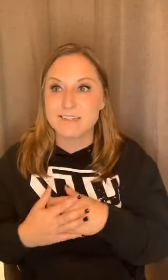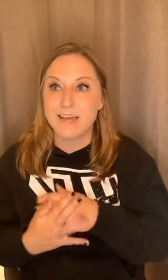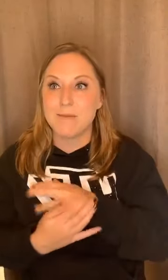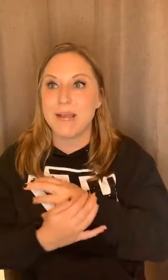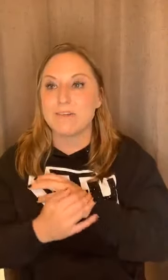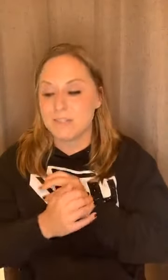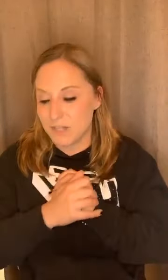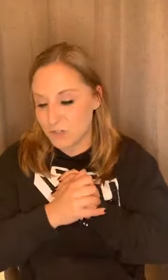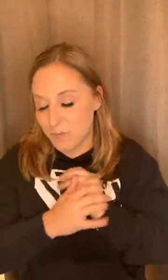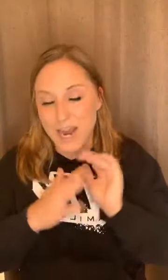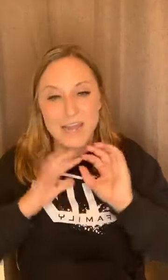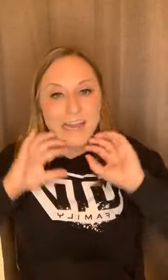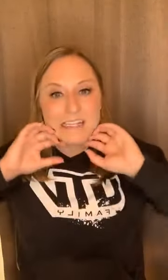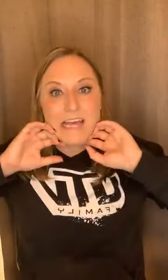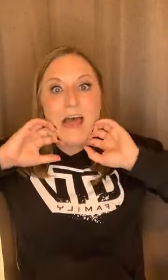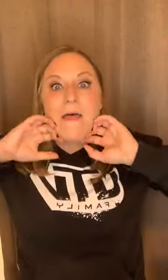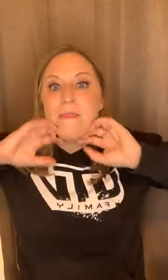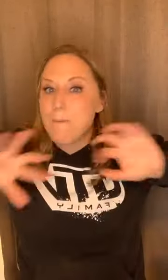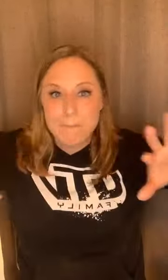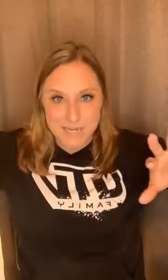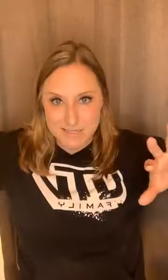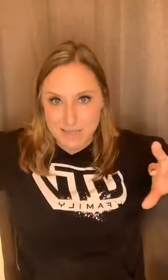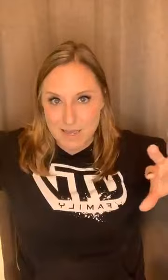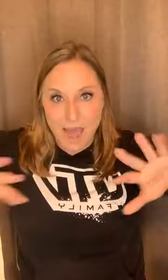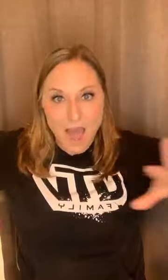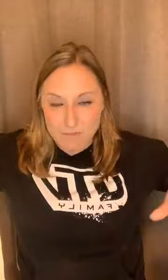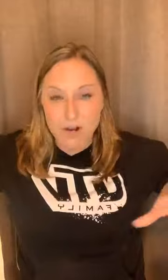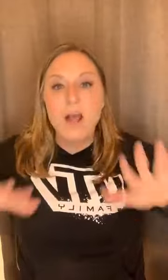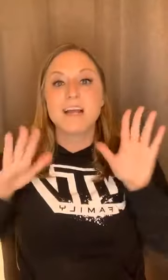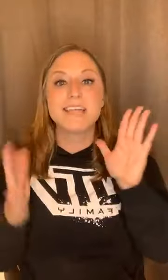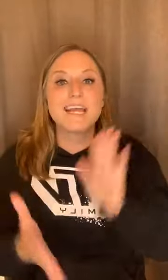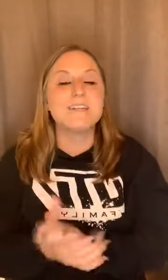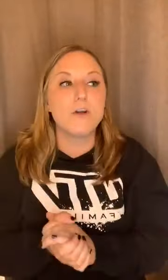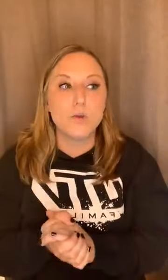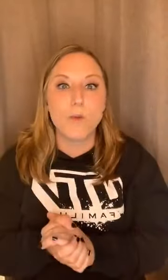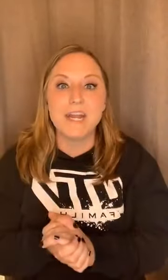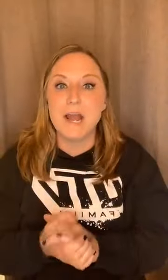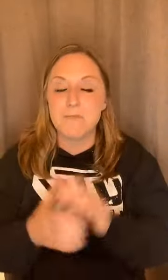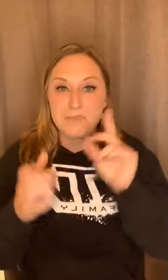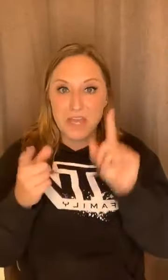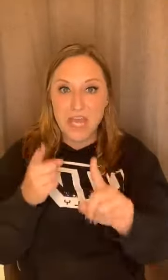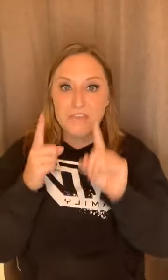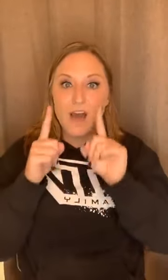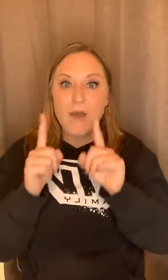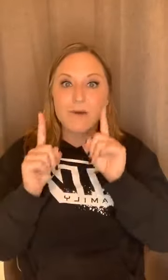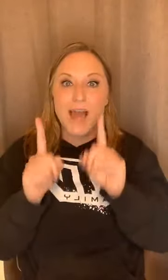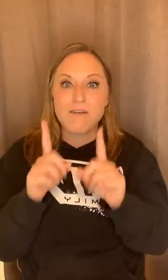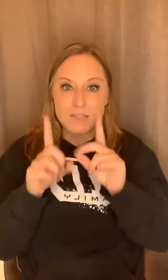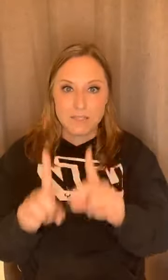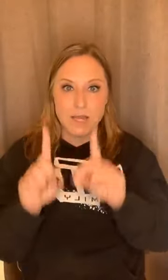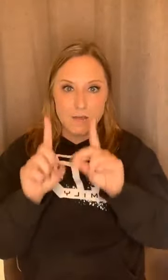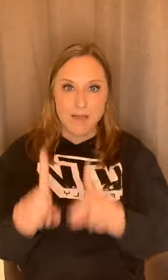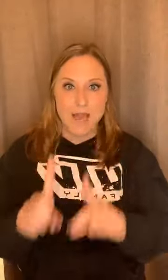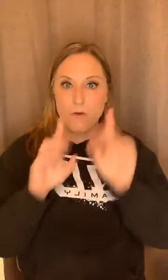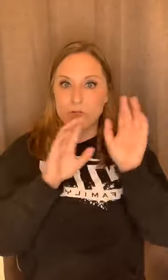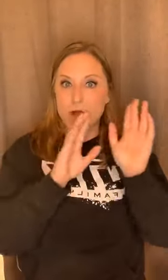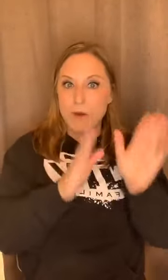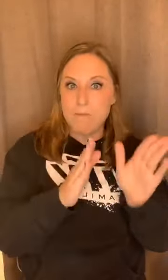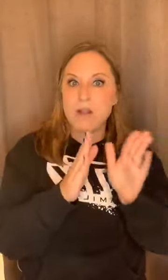scale in my house since October and it is the best thing ever. Cause I can tell you right now, if I would have a scale in my house on Monday,